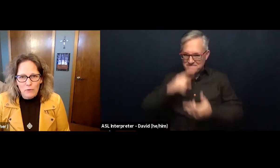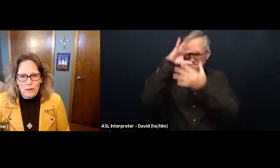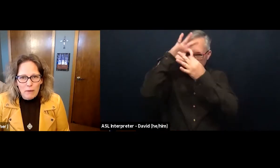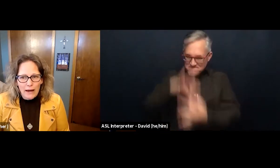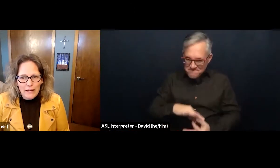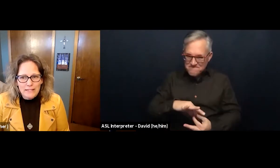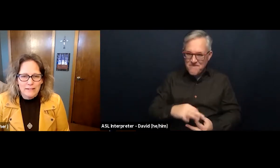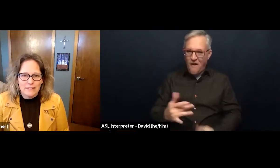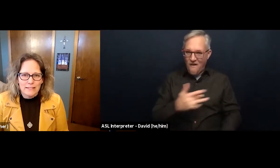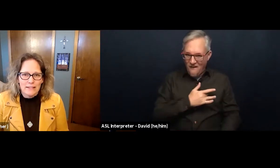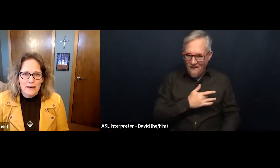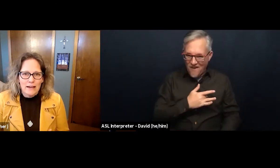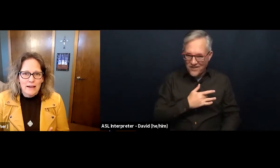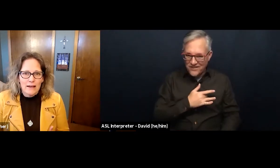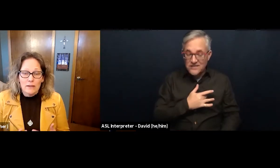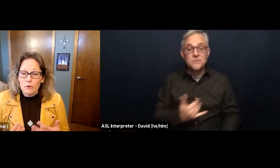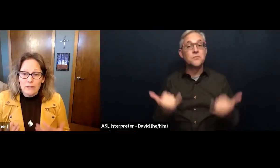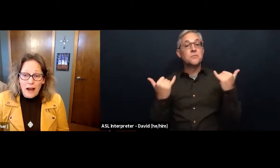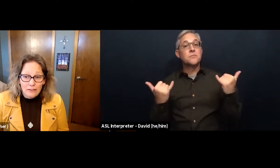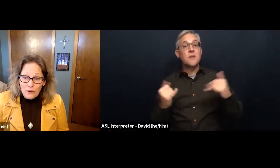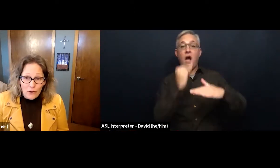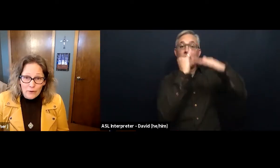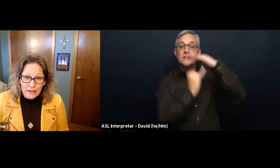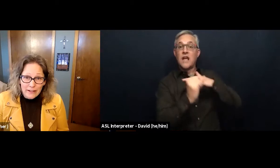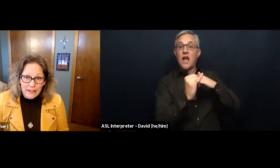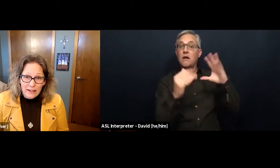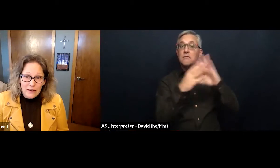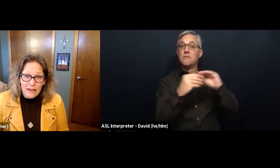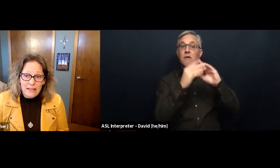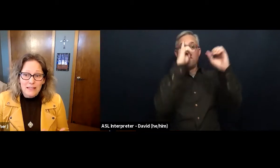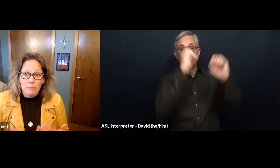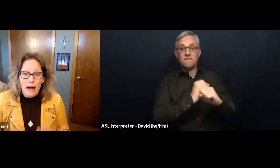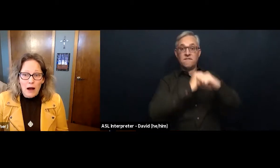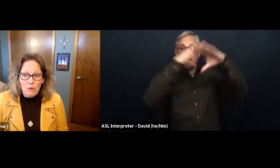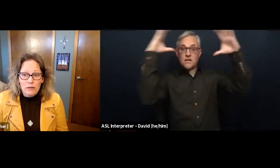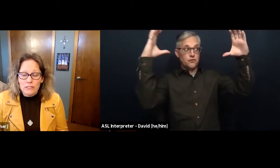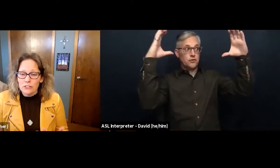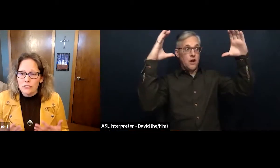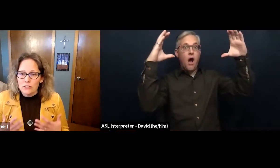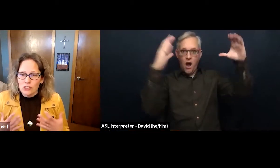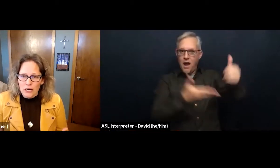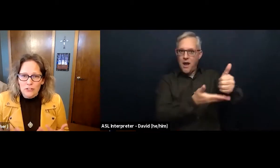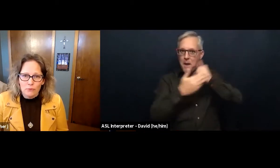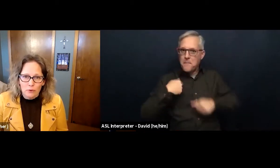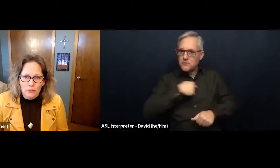reminds us that we're not alone. And then the power to change the world,